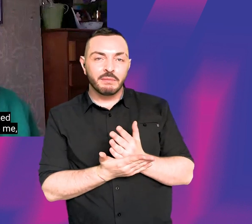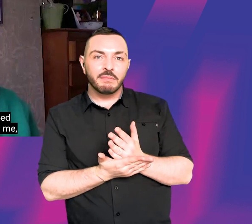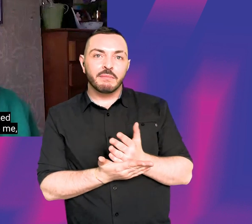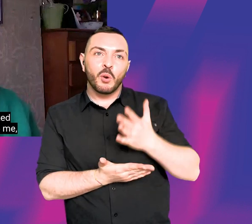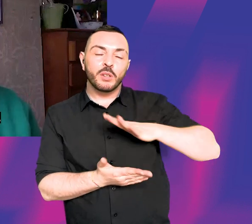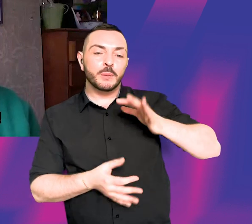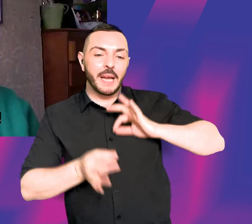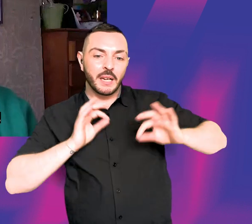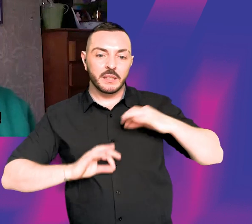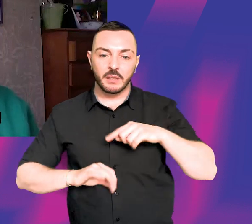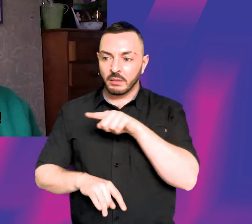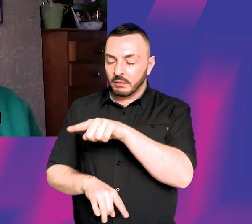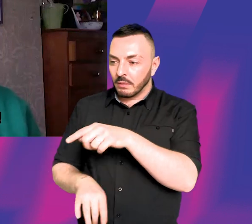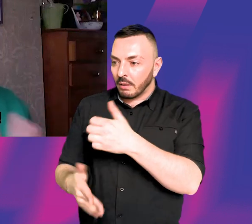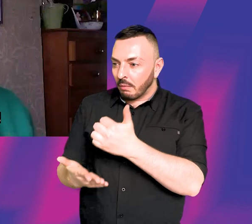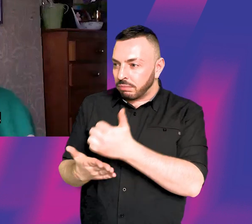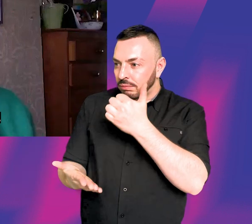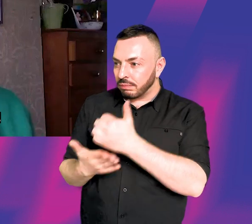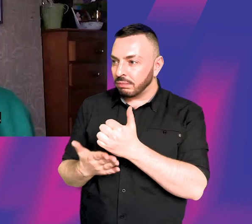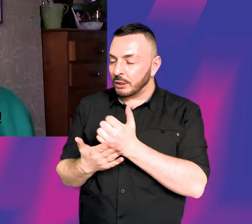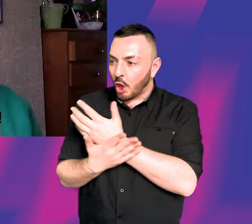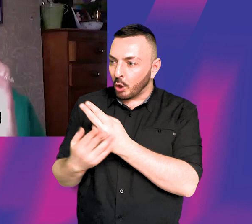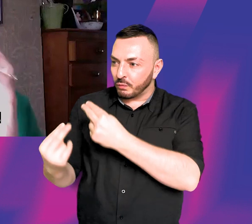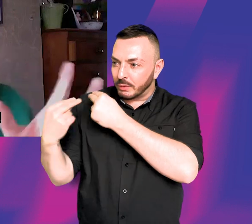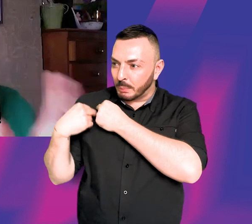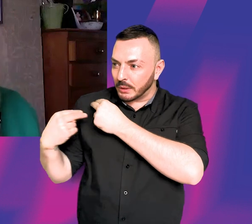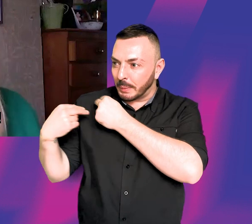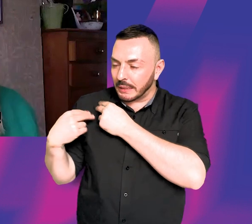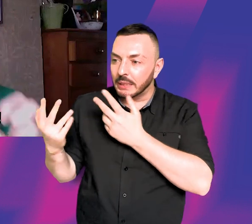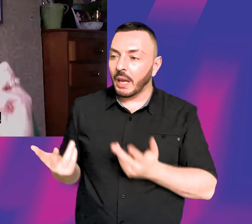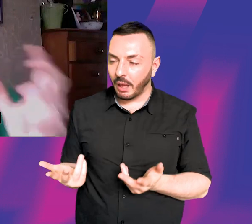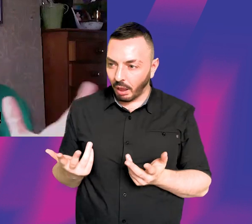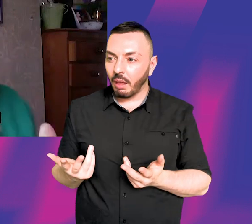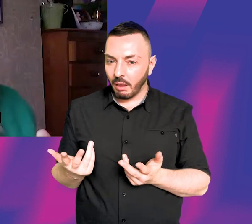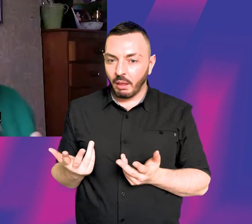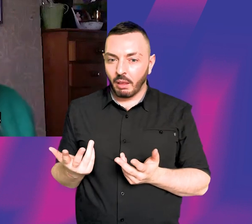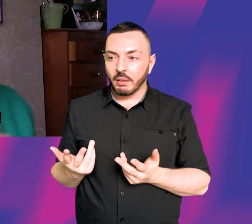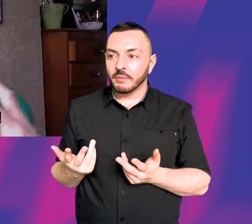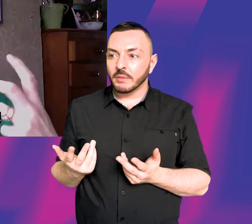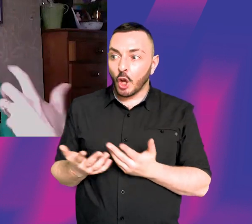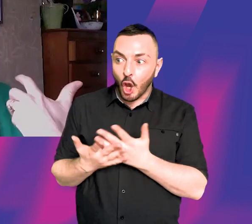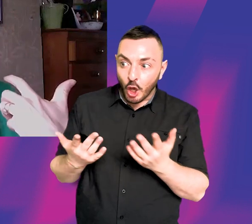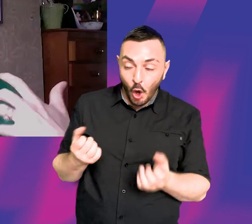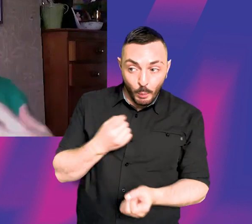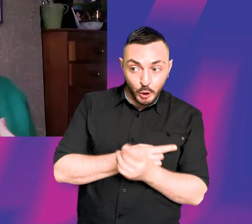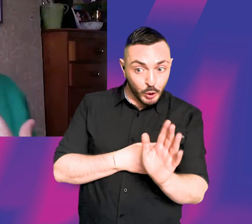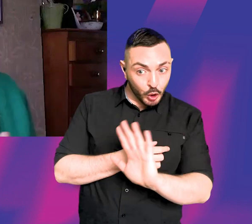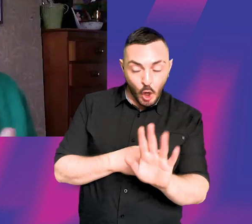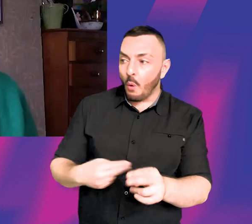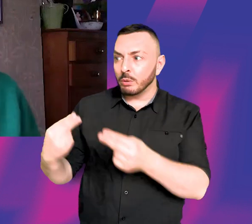someone say to me, this is a tremendous responsibility, not opportunity, responsibility, you know, like,